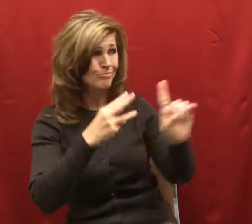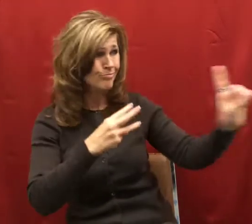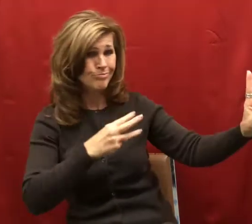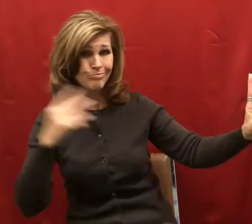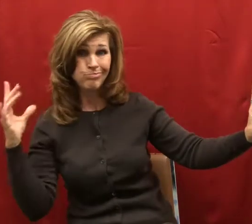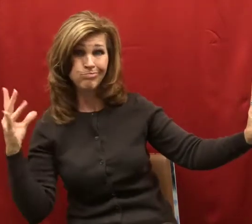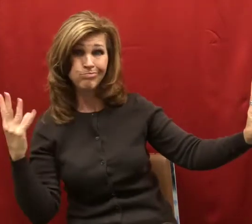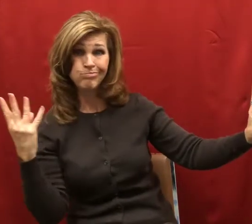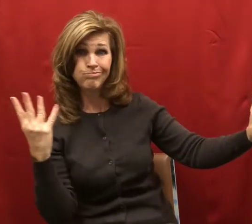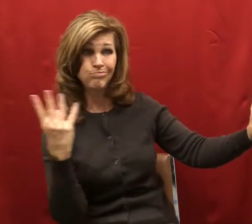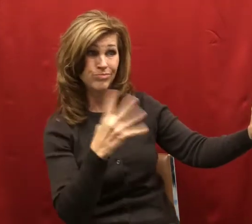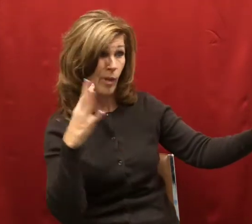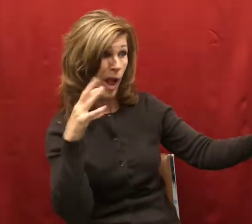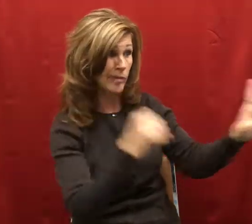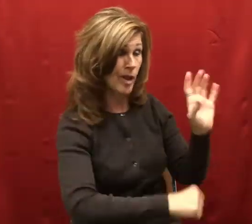every crumb was gone.